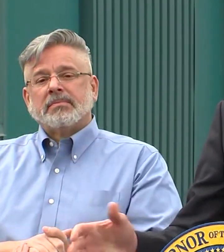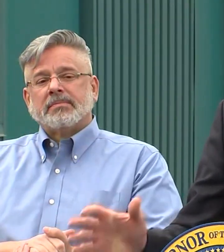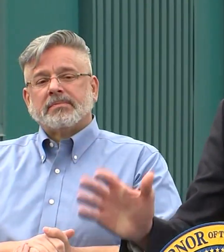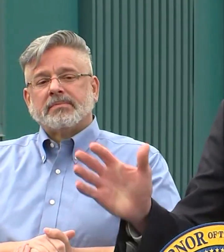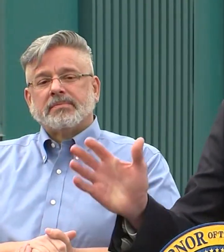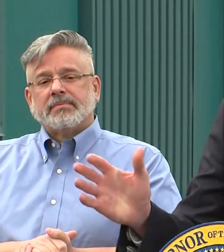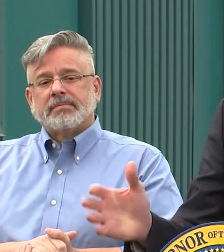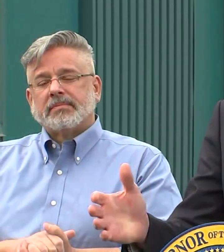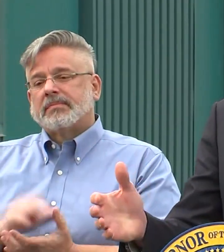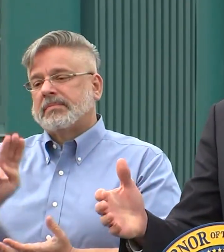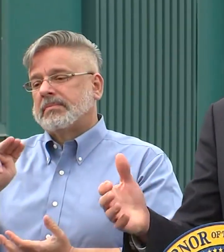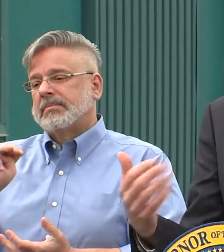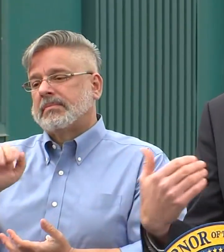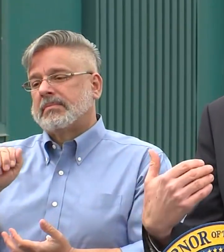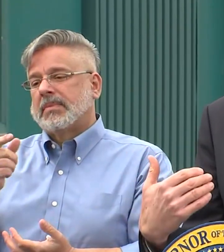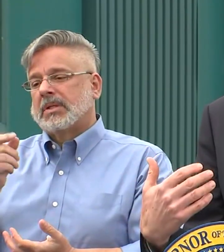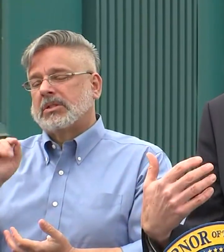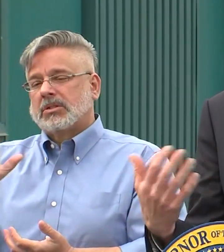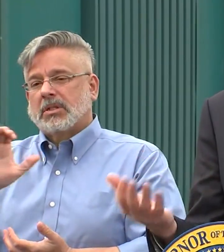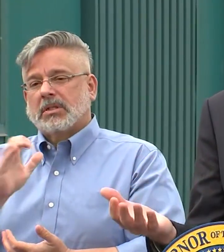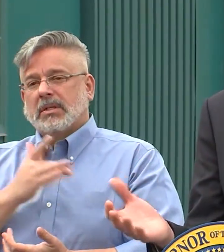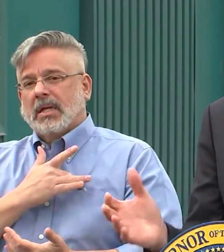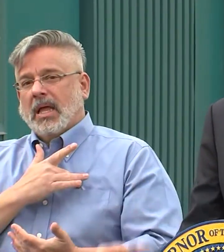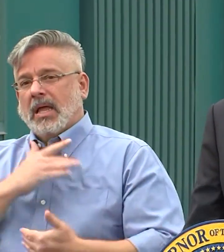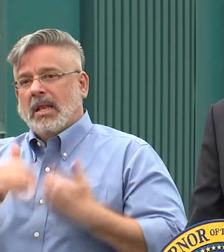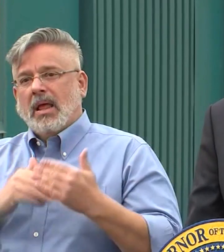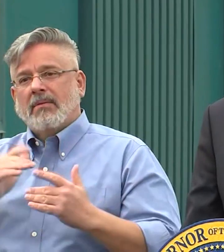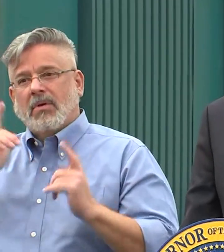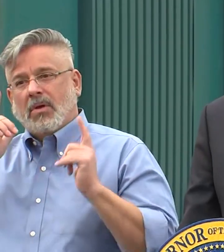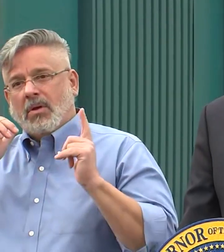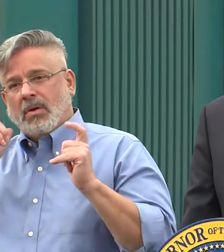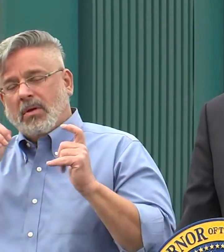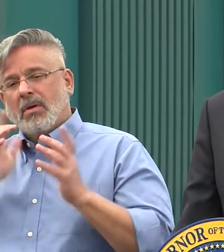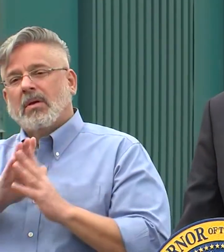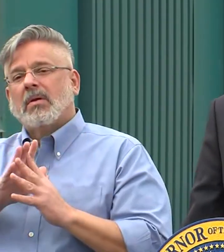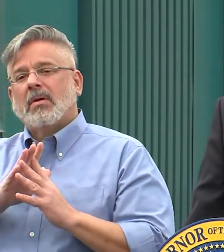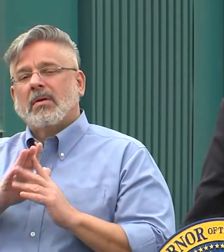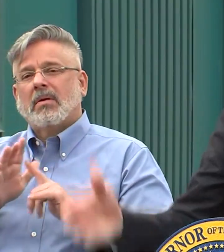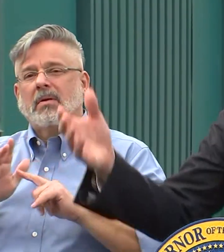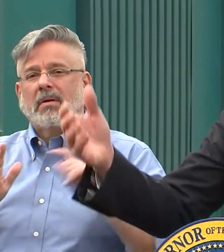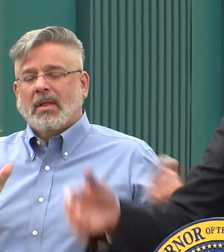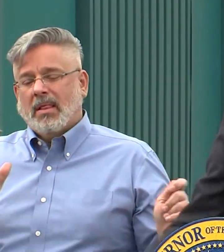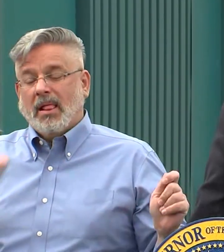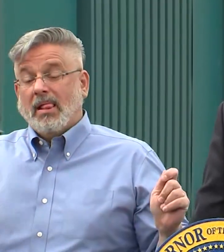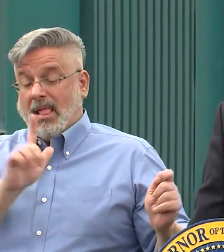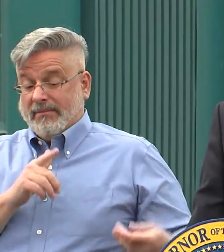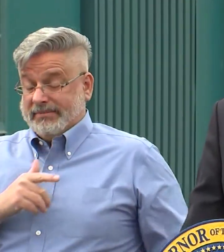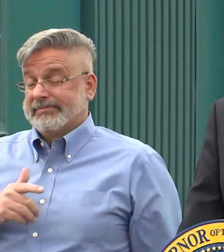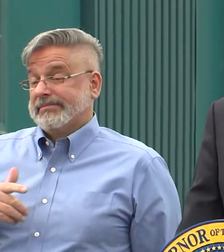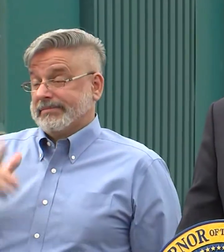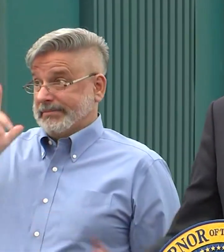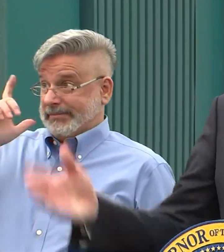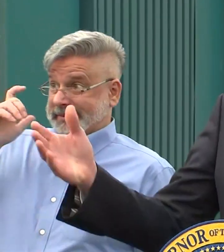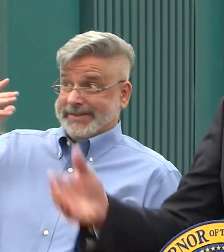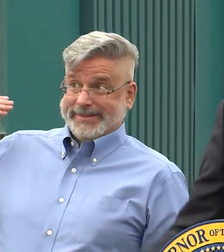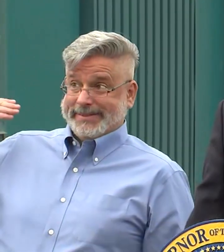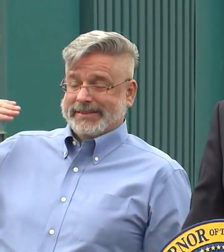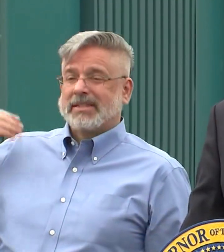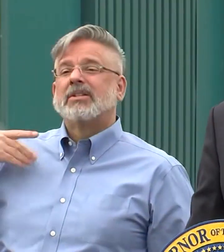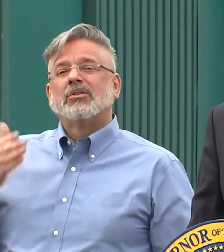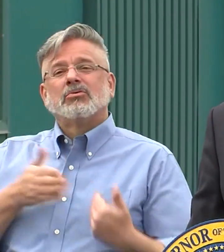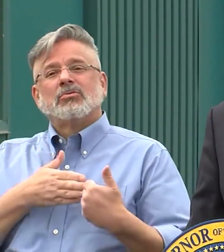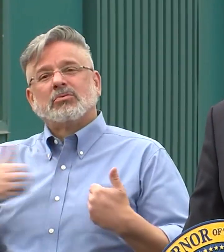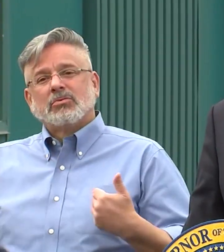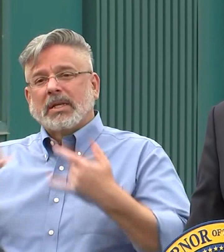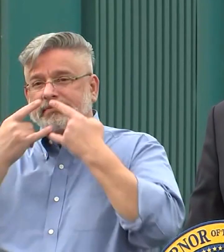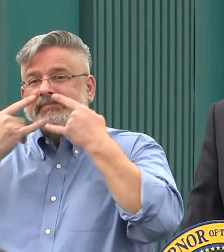where Magic was kind enough, generous enough to ask me for a photograph, and in my left hands, the mask, and I took a photo. The rest of the